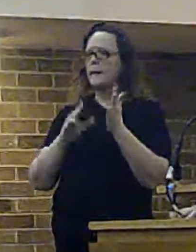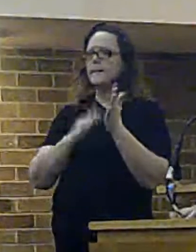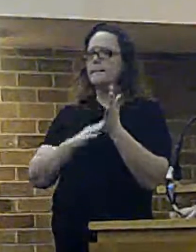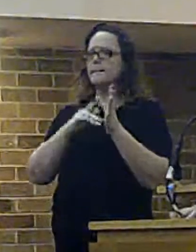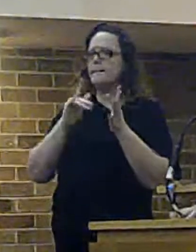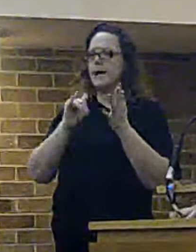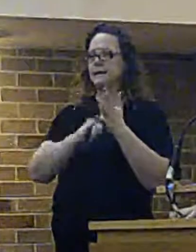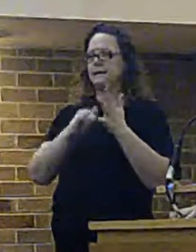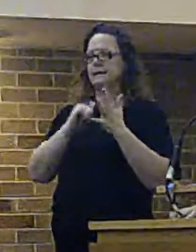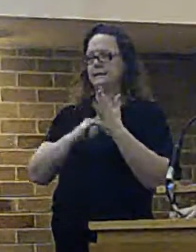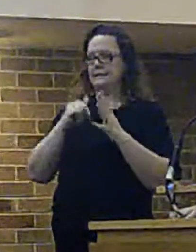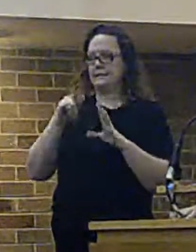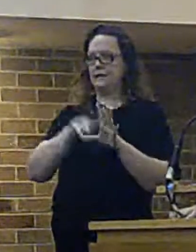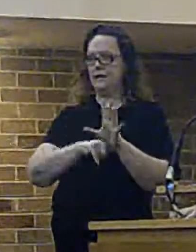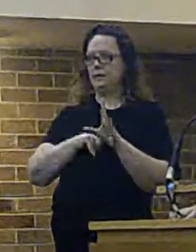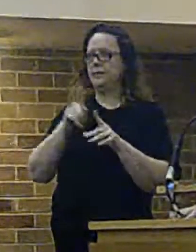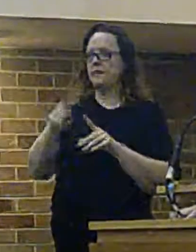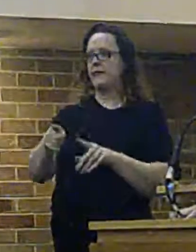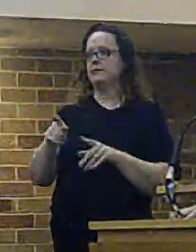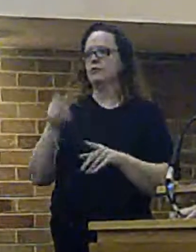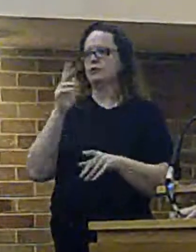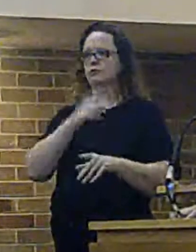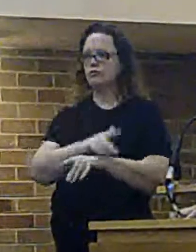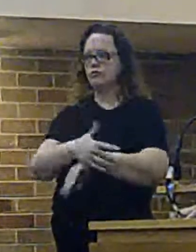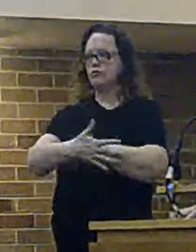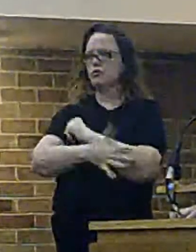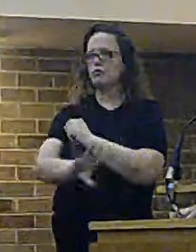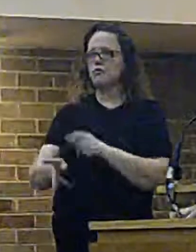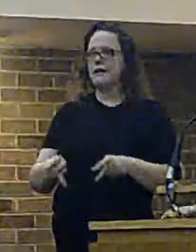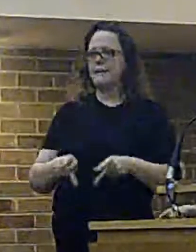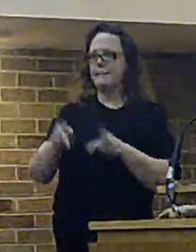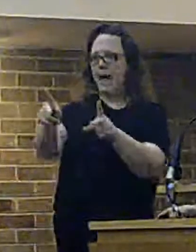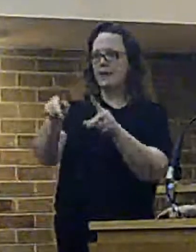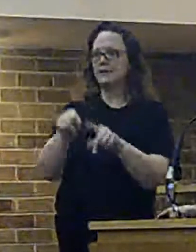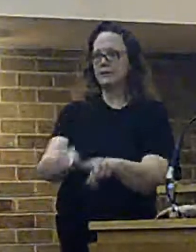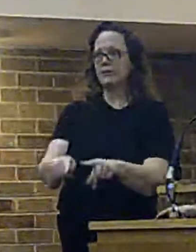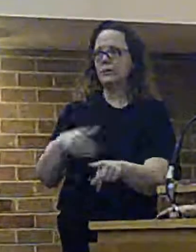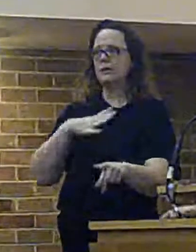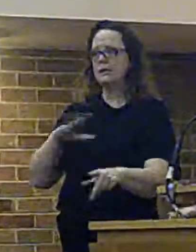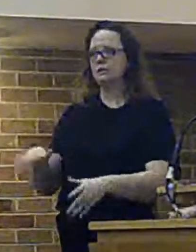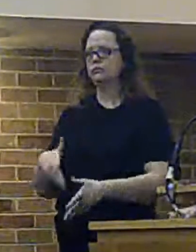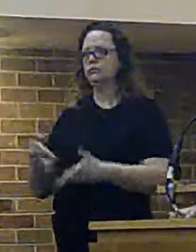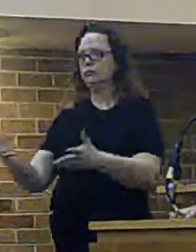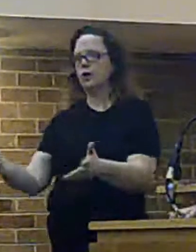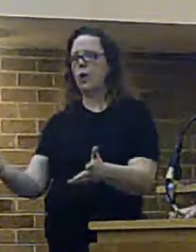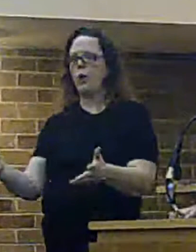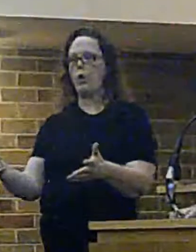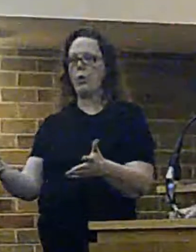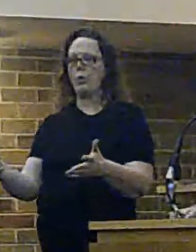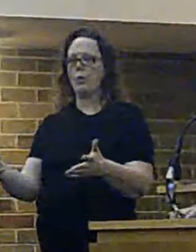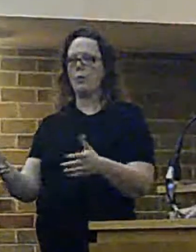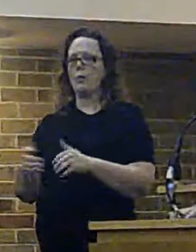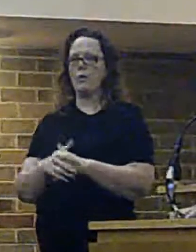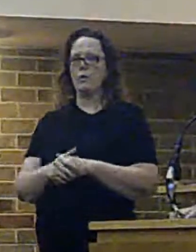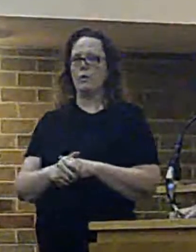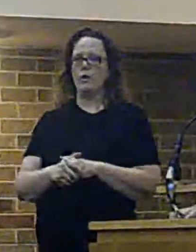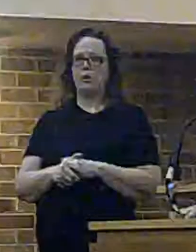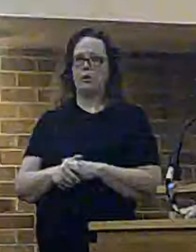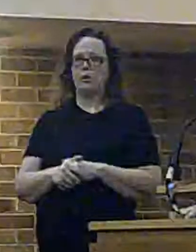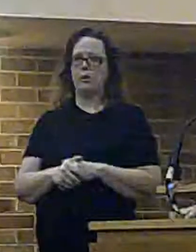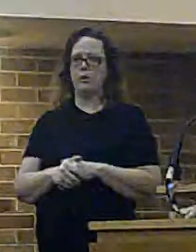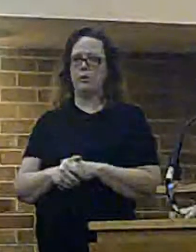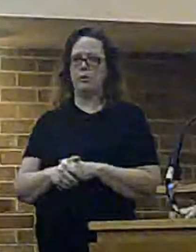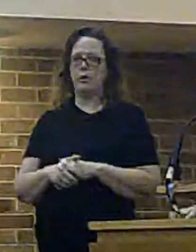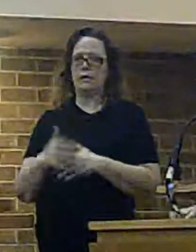and we would require to be able to demonstrate, assuming of course we could buy that land, and I've made the point before,